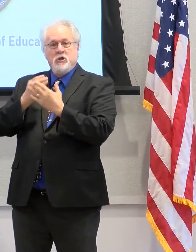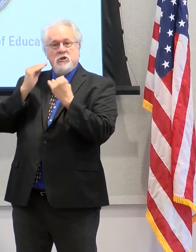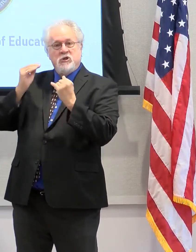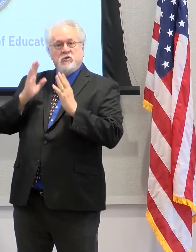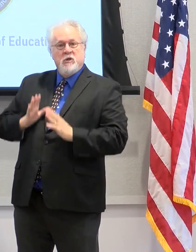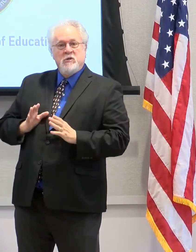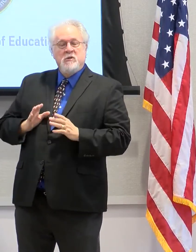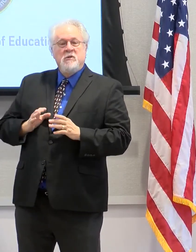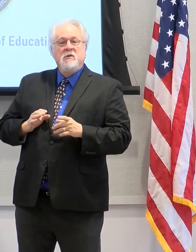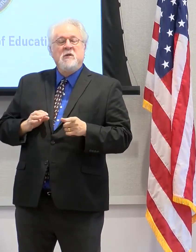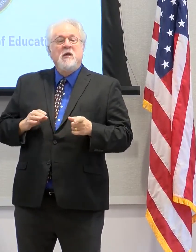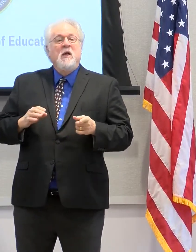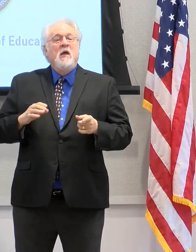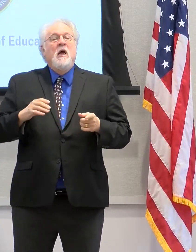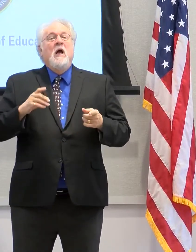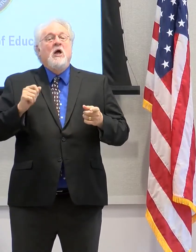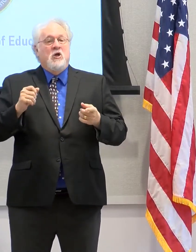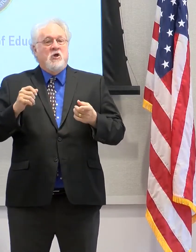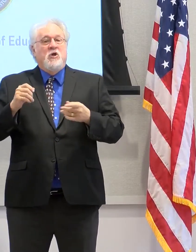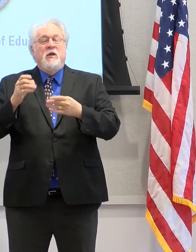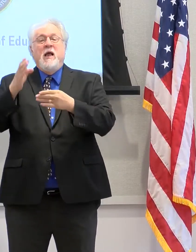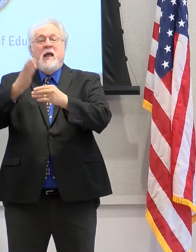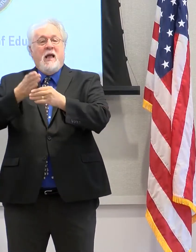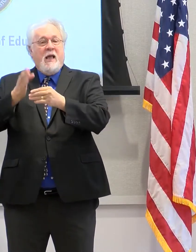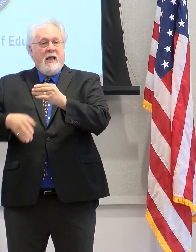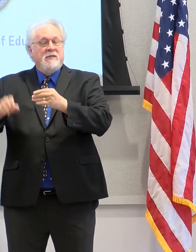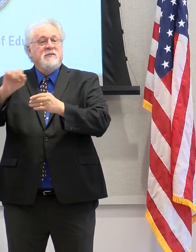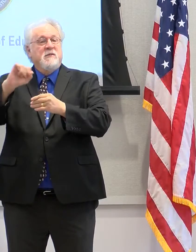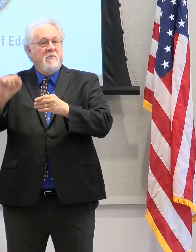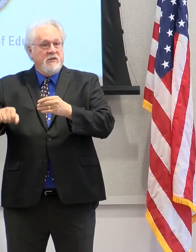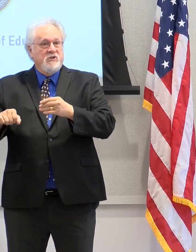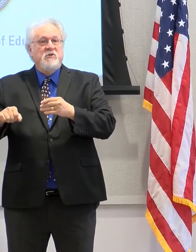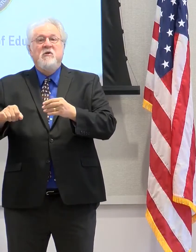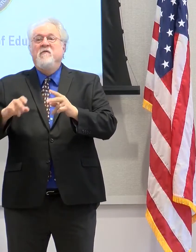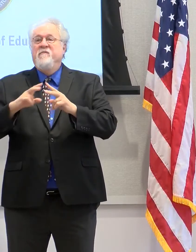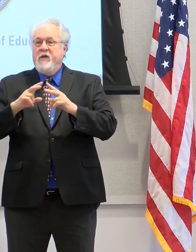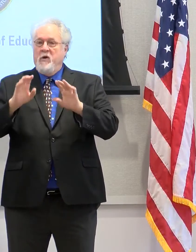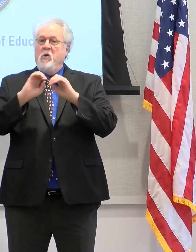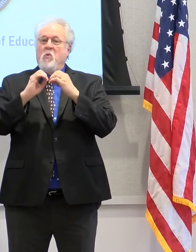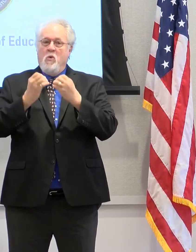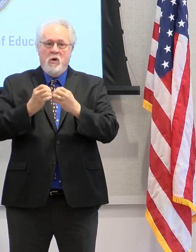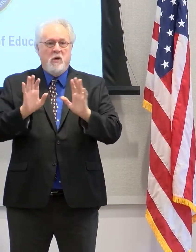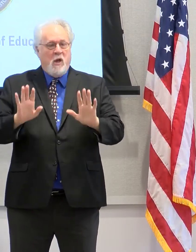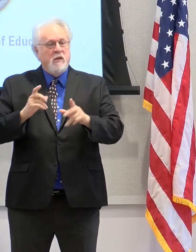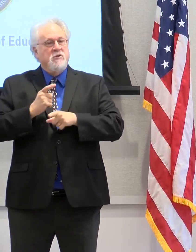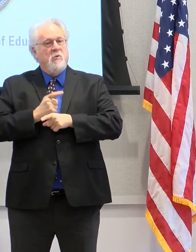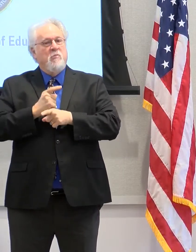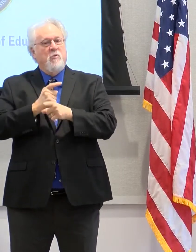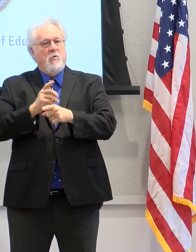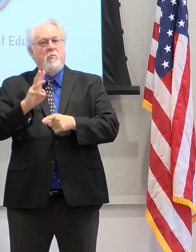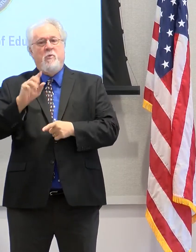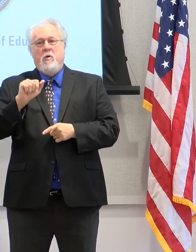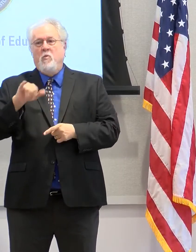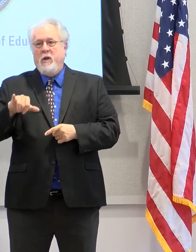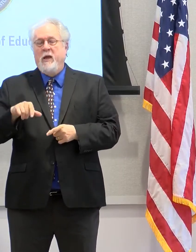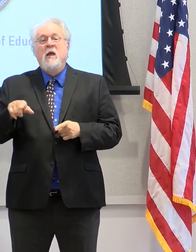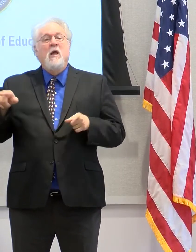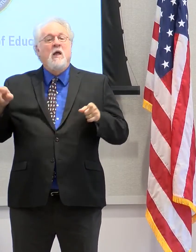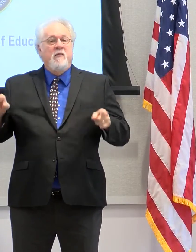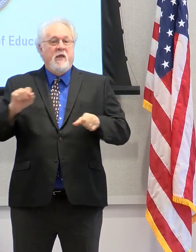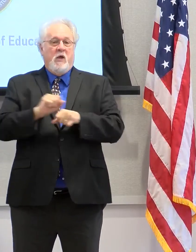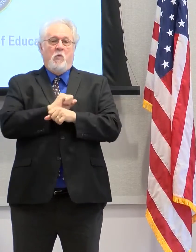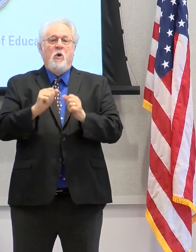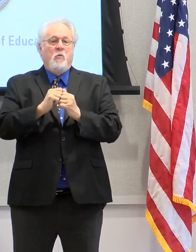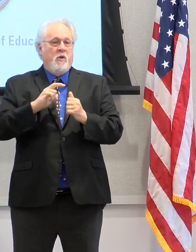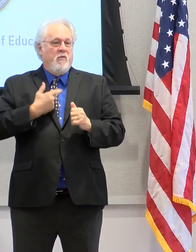their instructors. We were able to close out the semester, you know, in a very organized and appropriate way. So again, they worked with us from